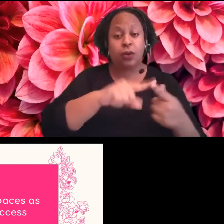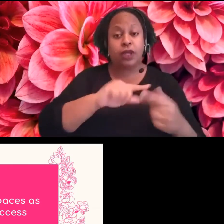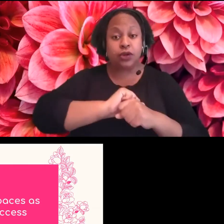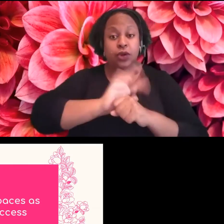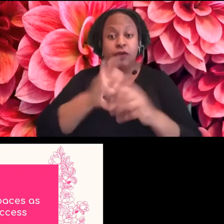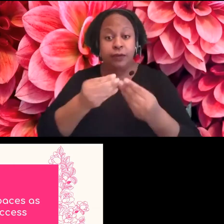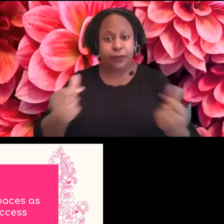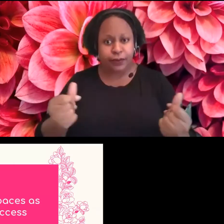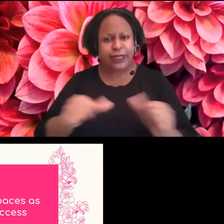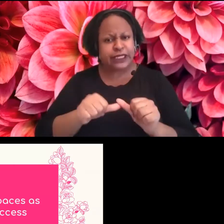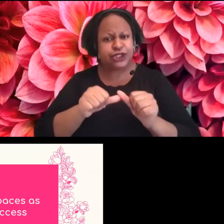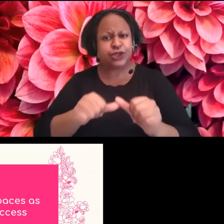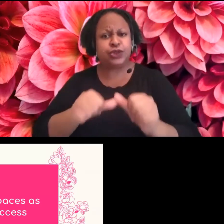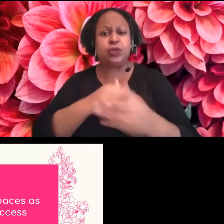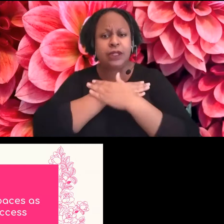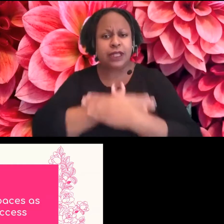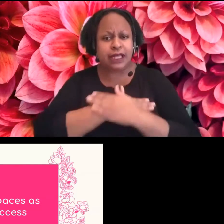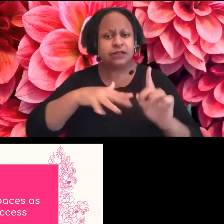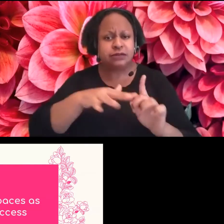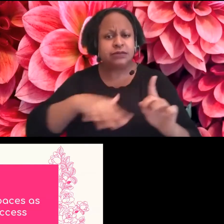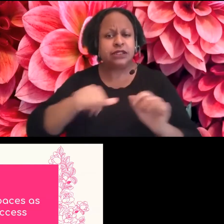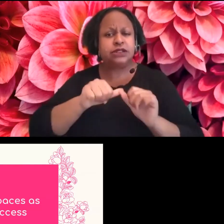together in the way we were before?